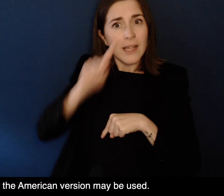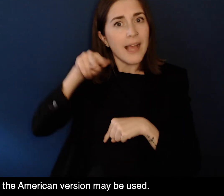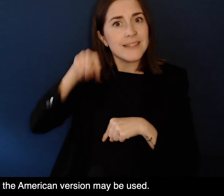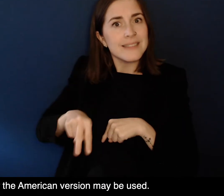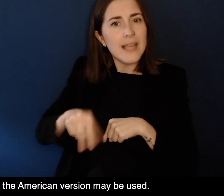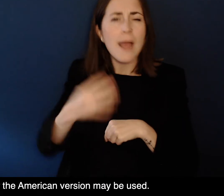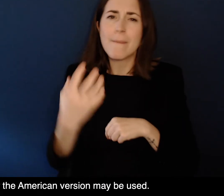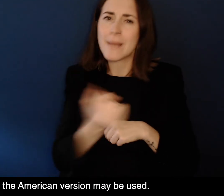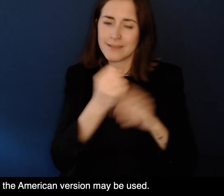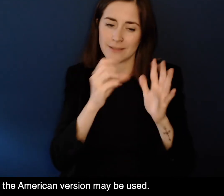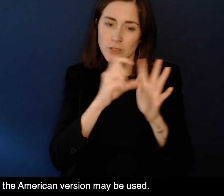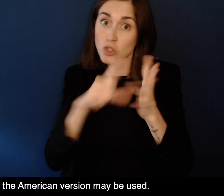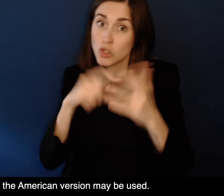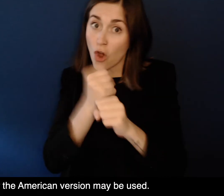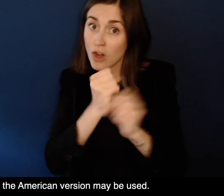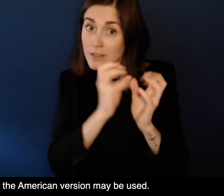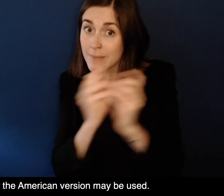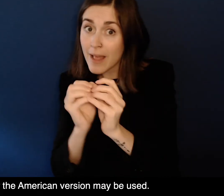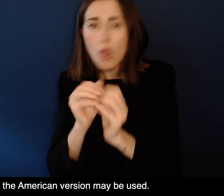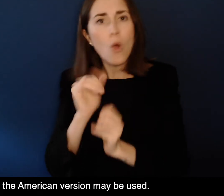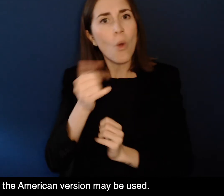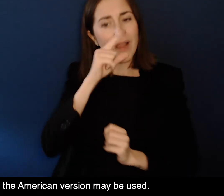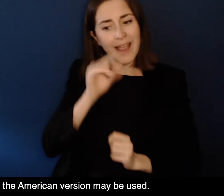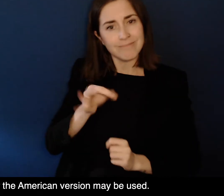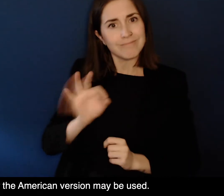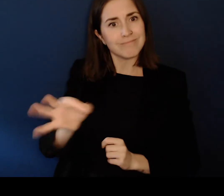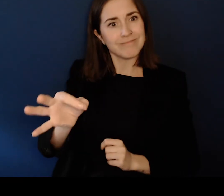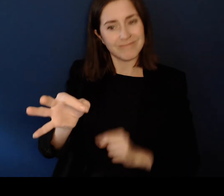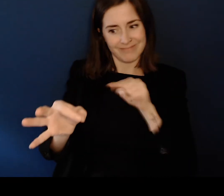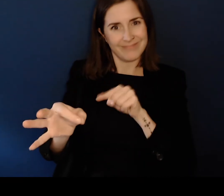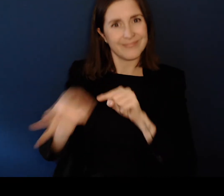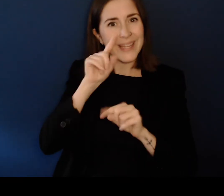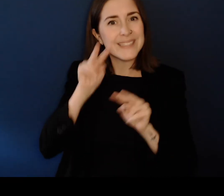Needs to be fingerspelled Or the American version may be used